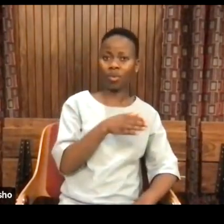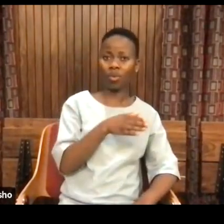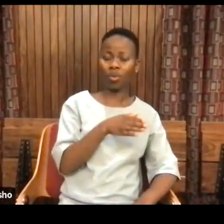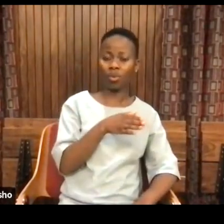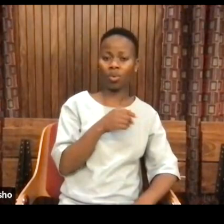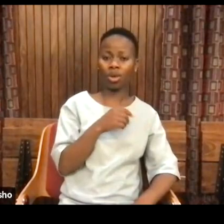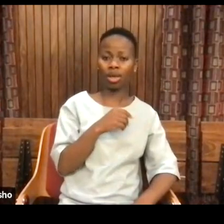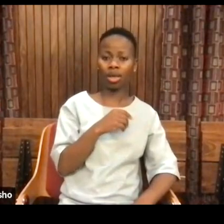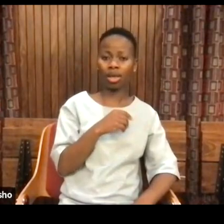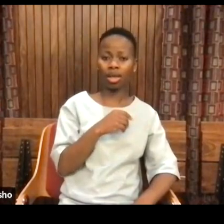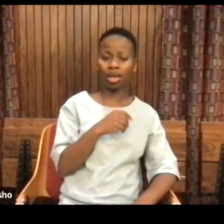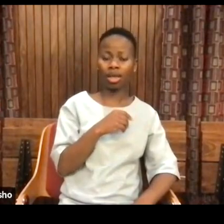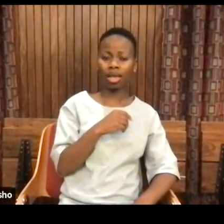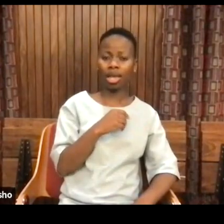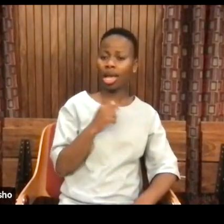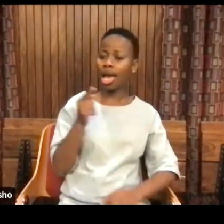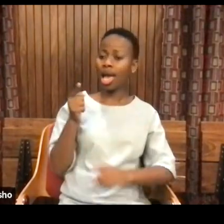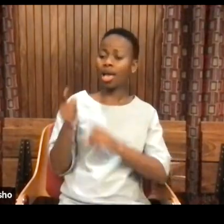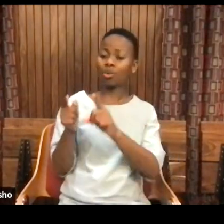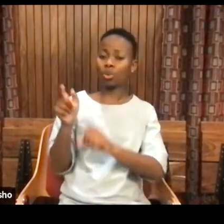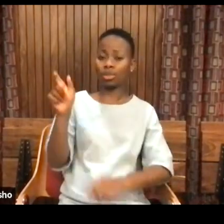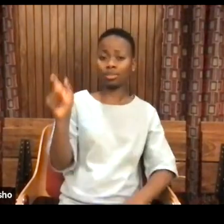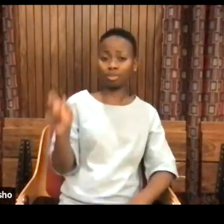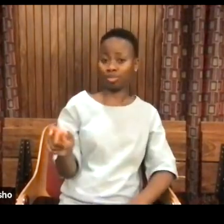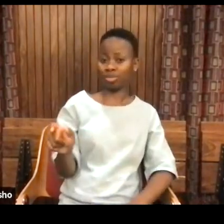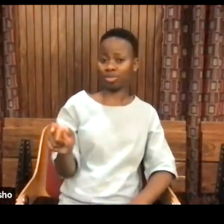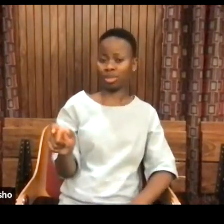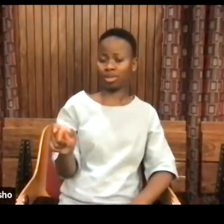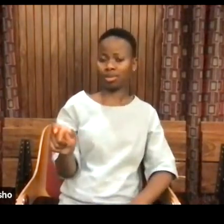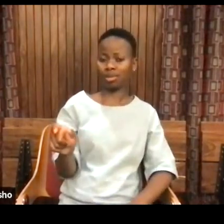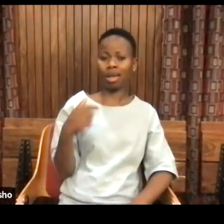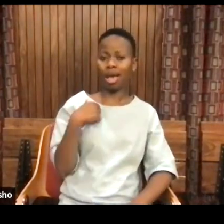I don't live in a society in which accusation equals conviction.